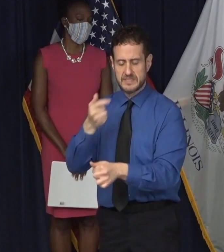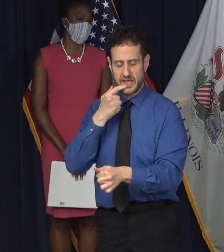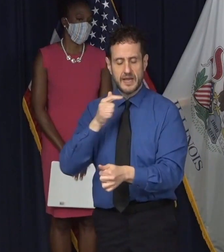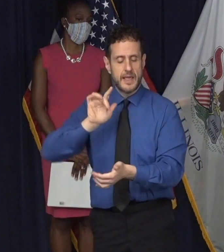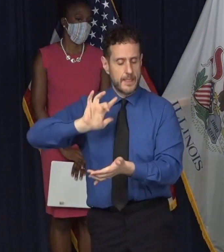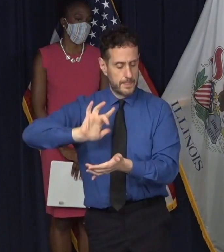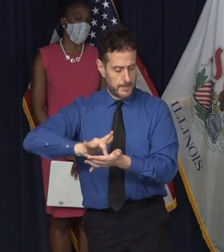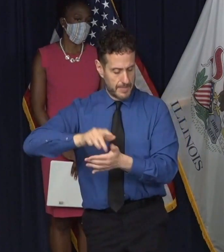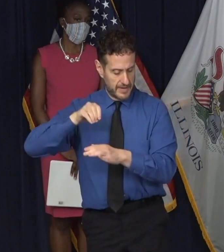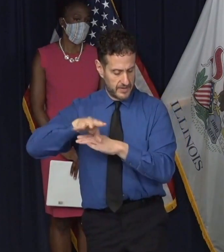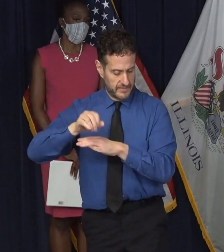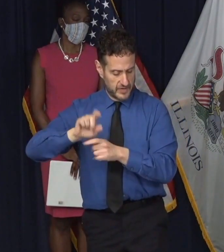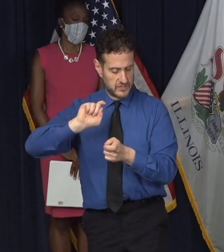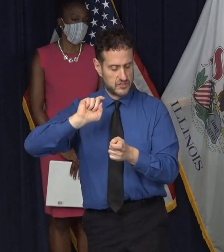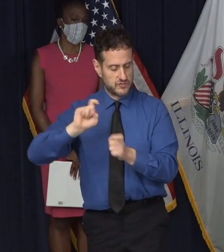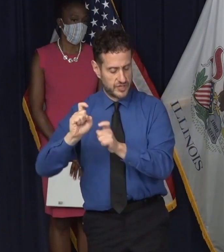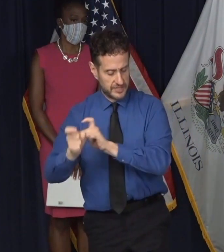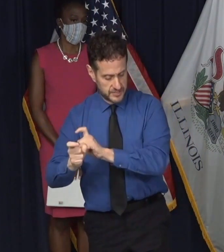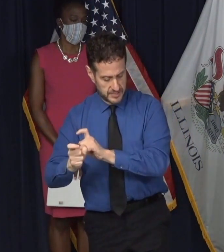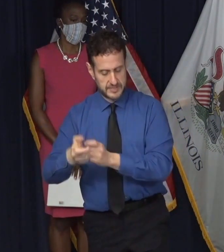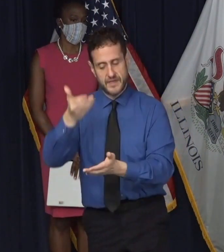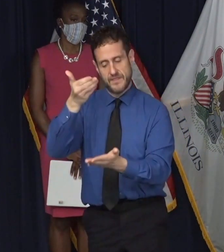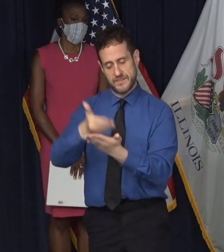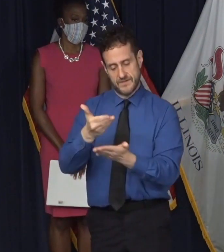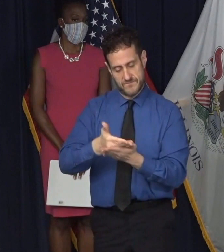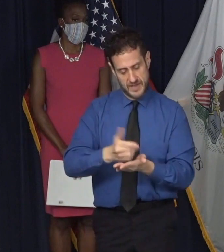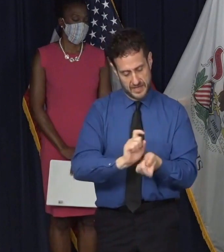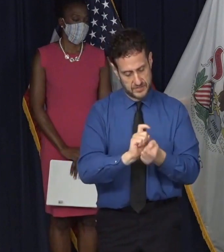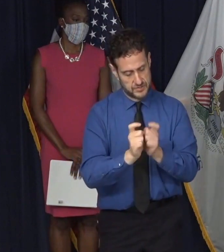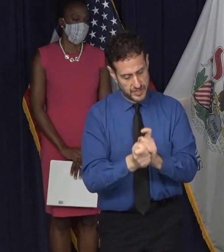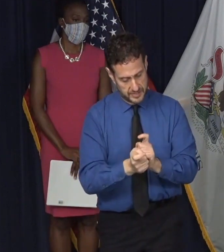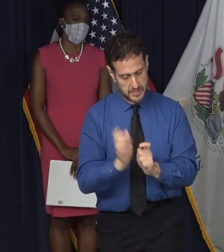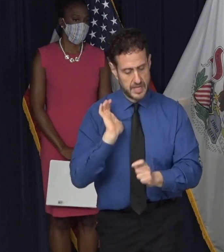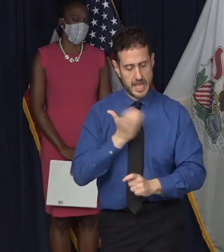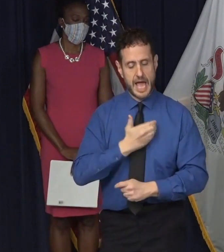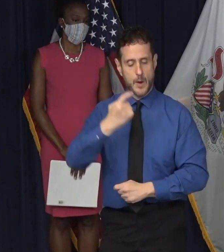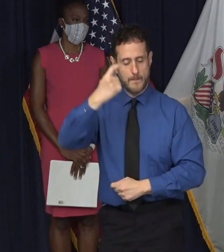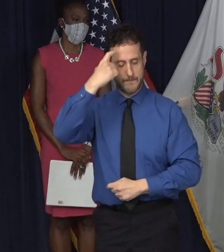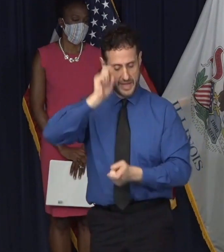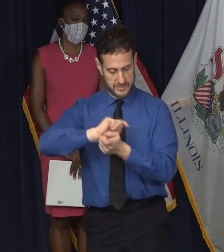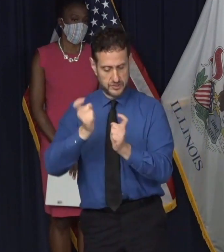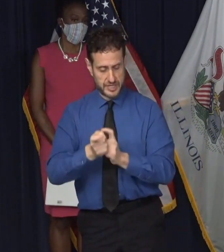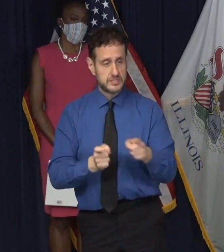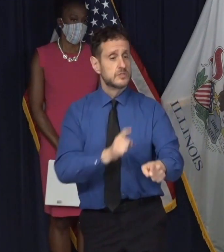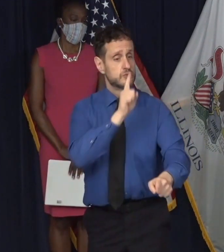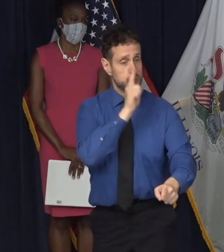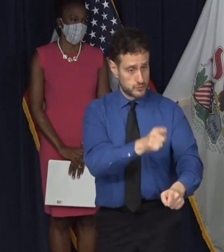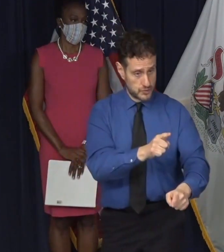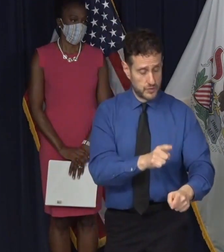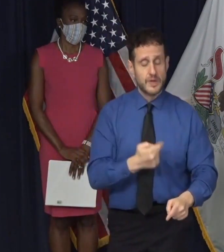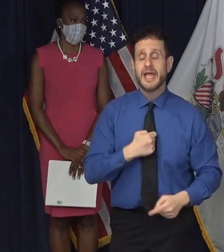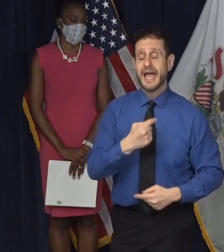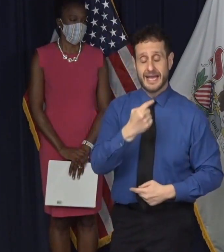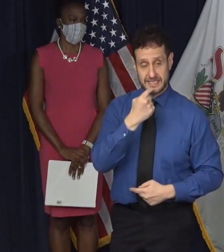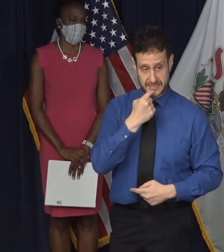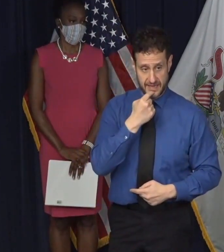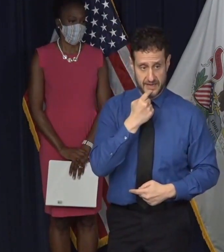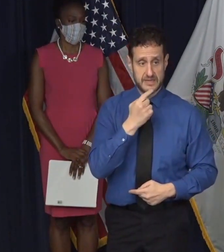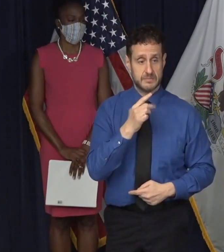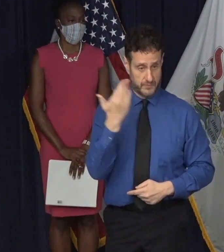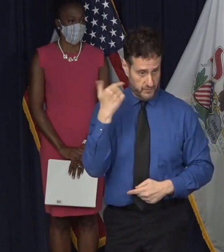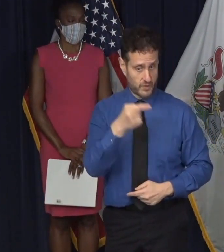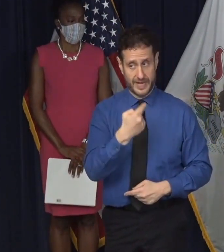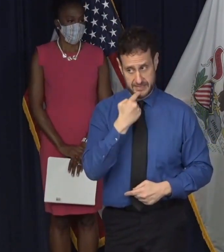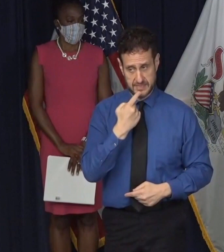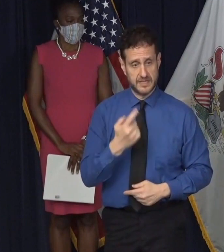advice changes. The facts change and our minds change. That's true. And as I say, as I said